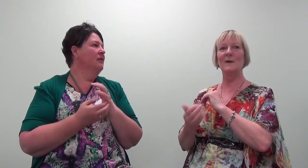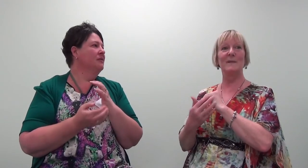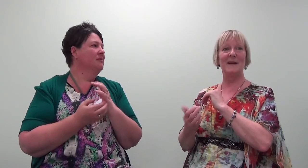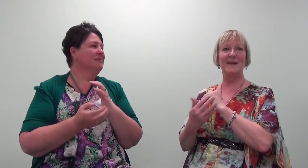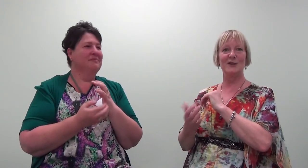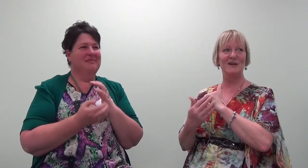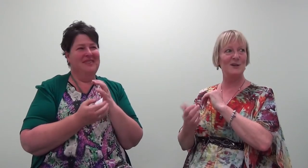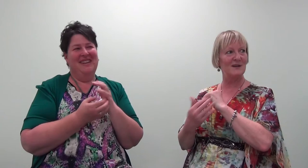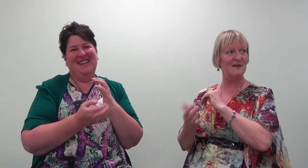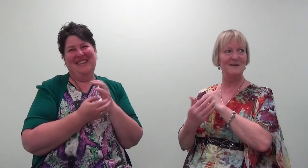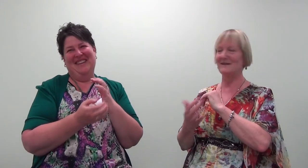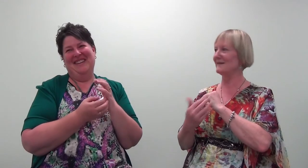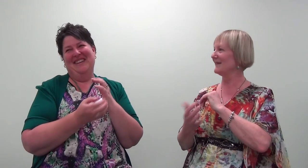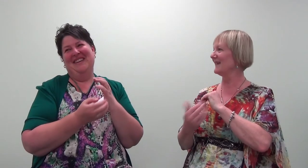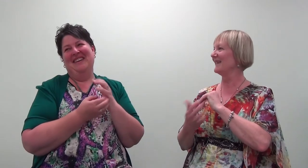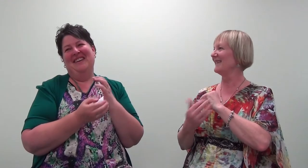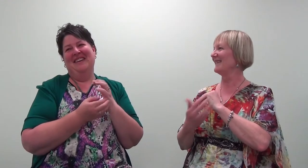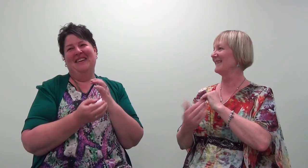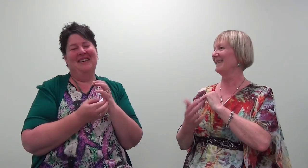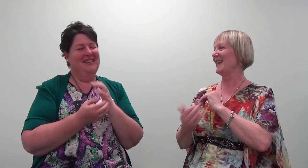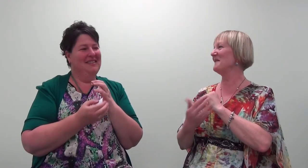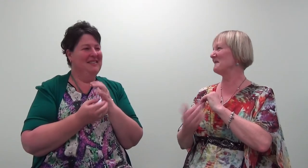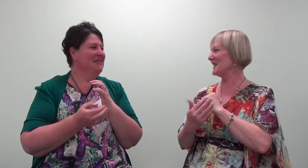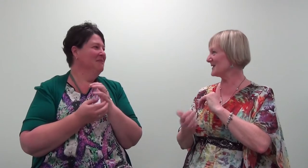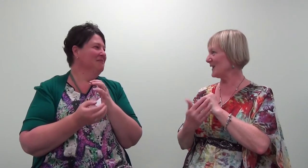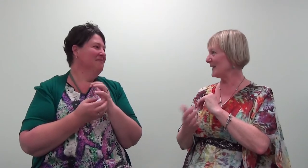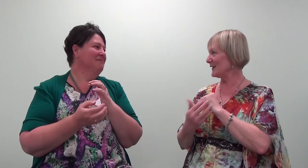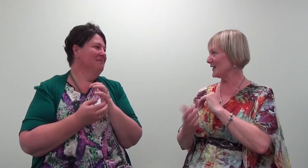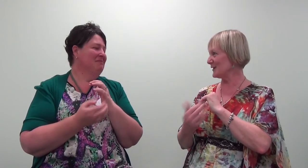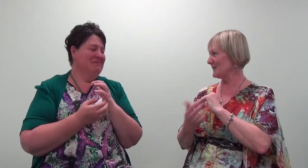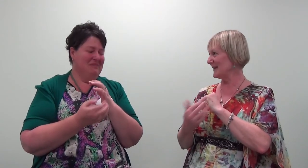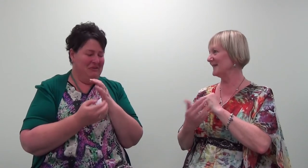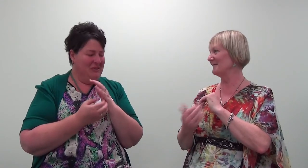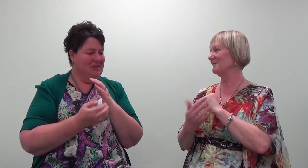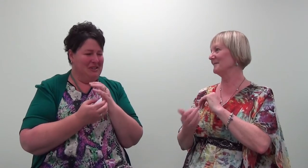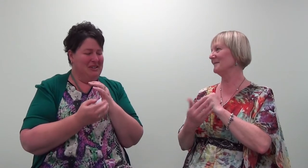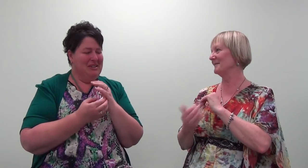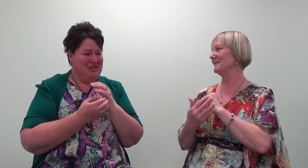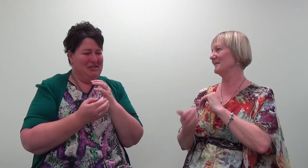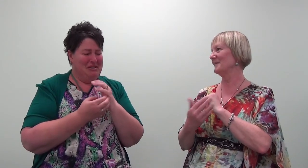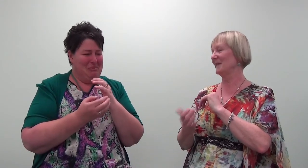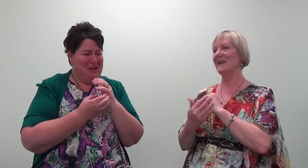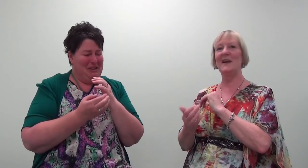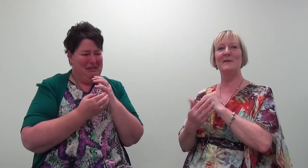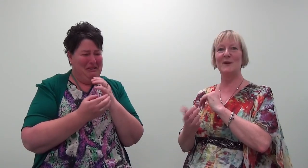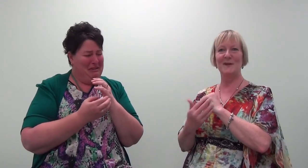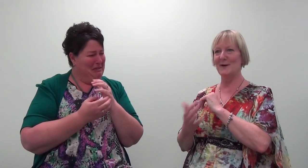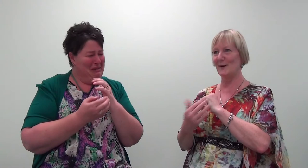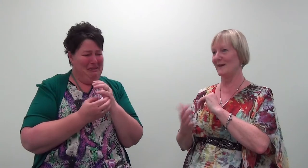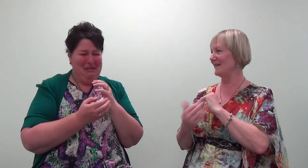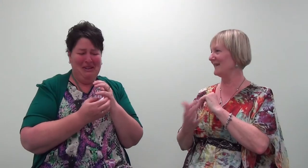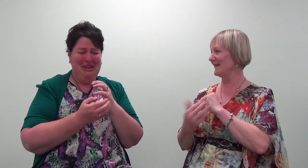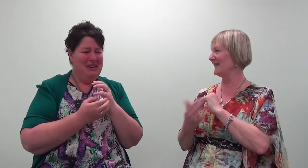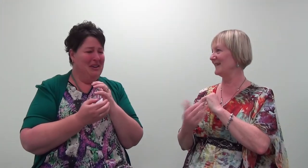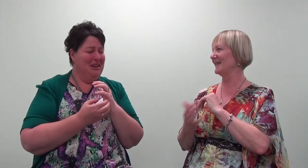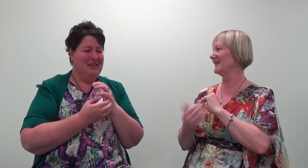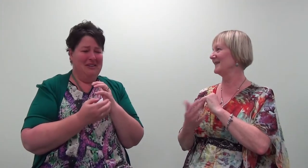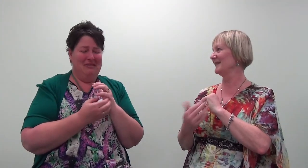at them are they judging me it feels like they're judging me it feels like they're judging me even though they're not even